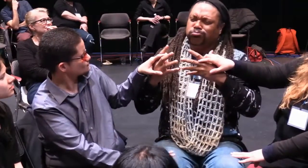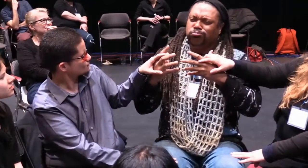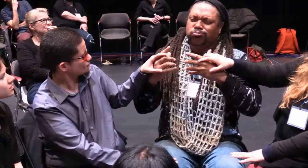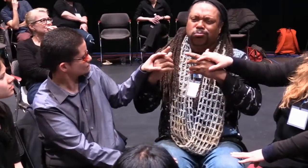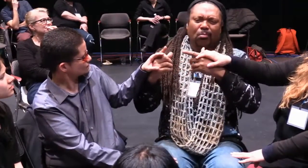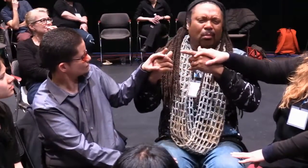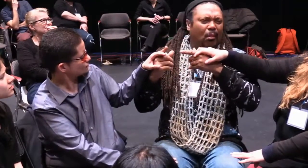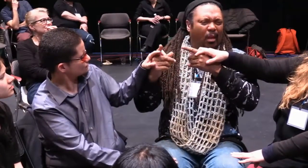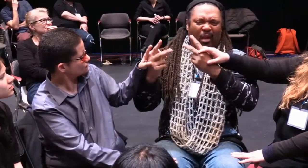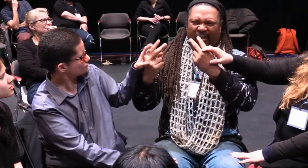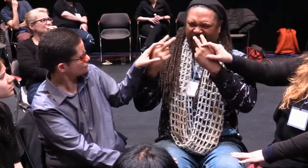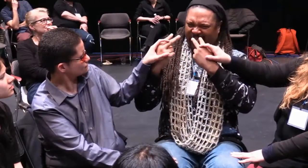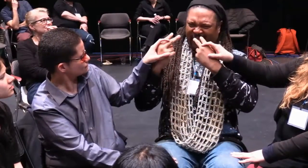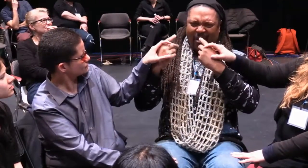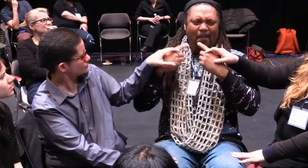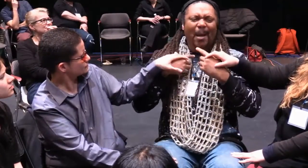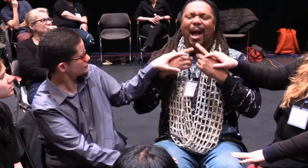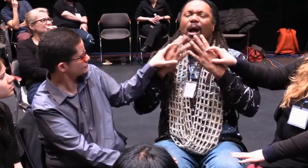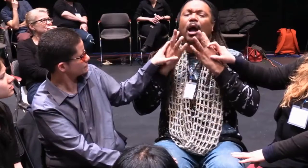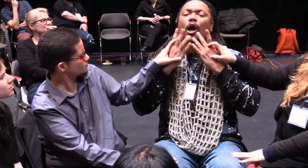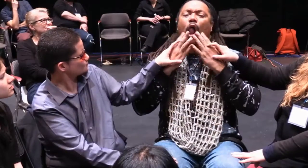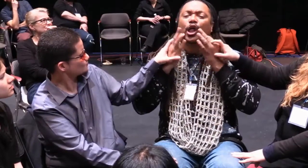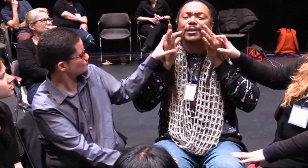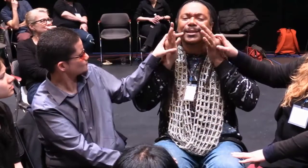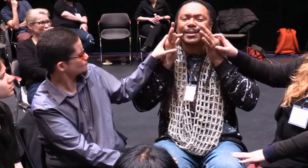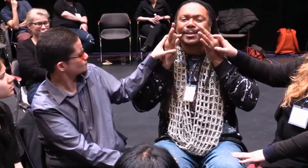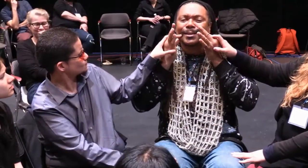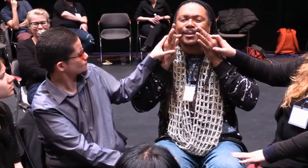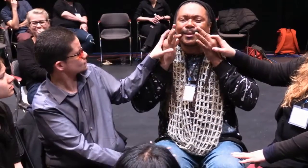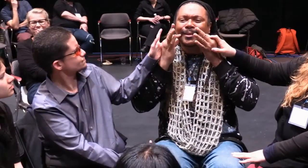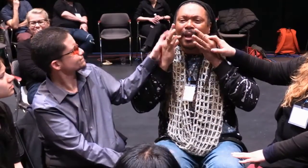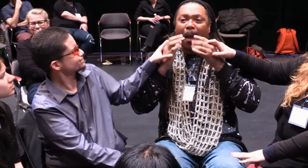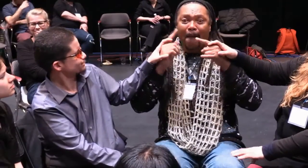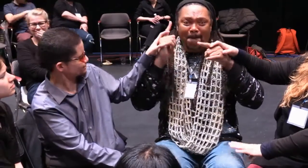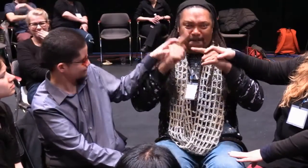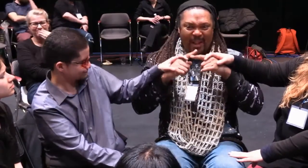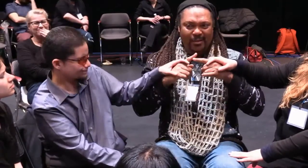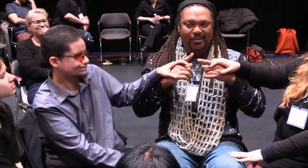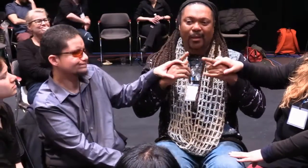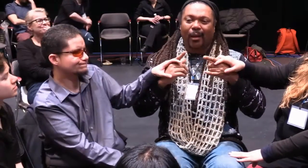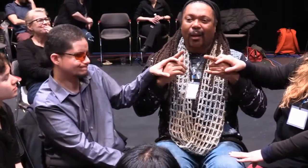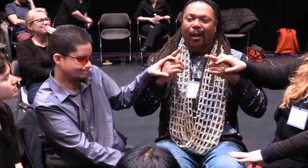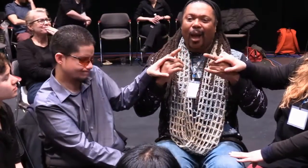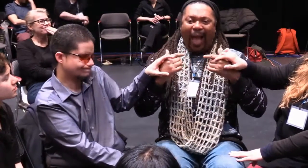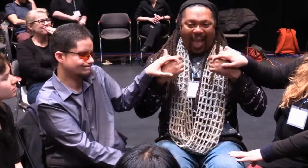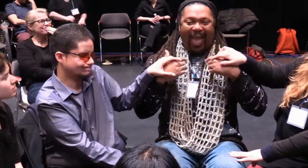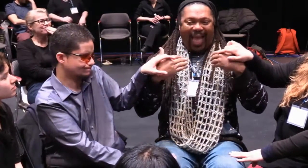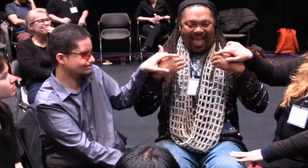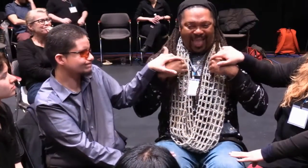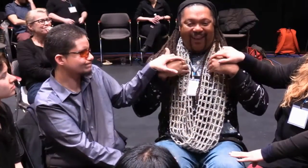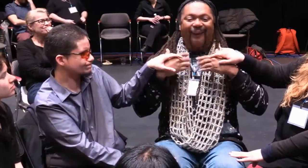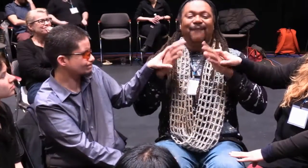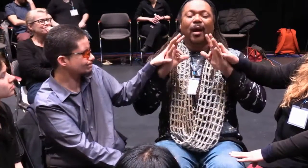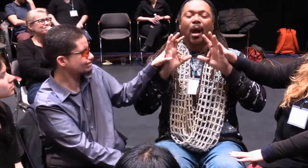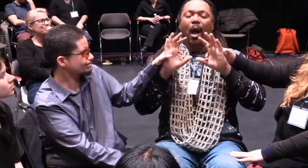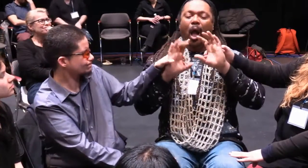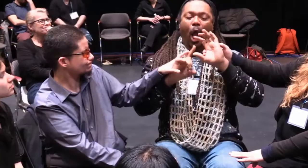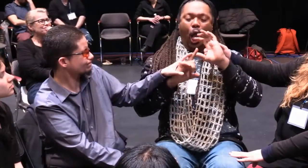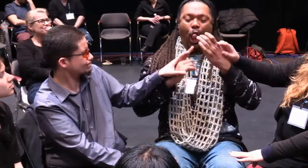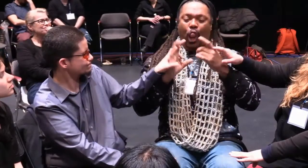And the deaf community, who often would perceive me first by the color of my